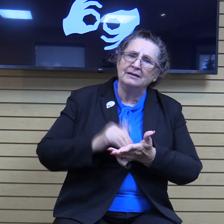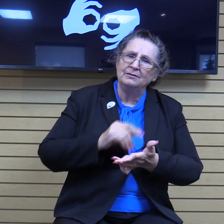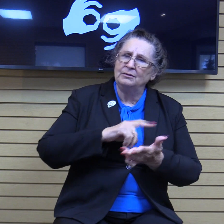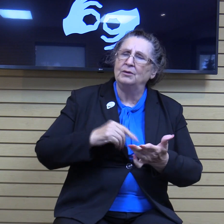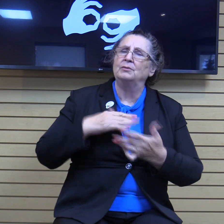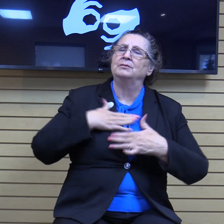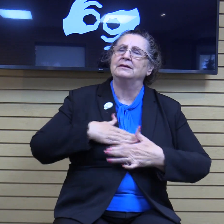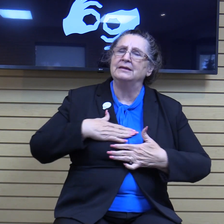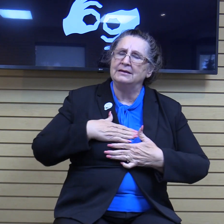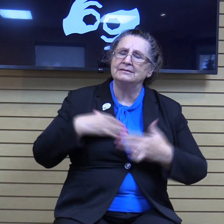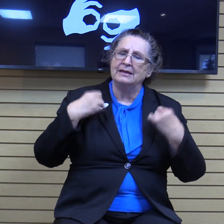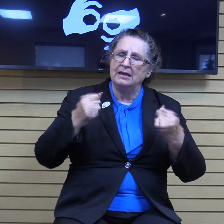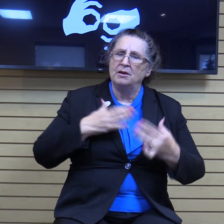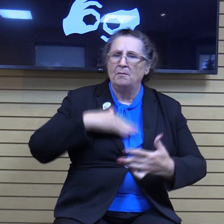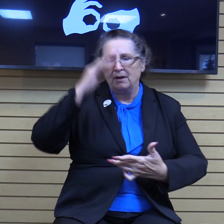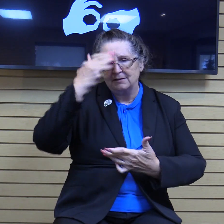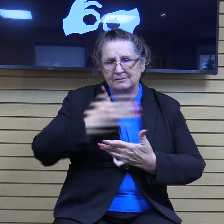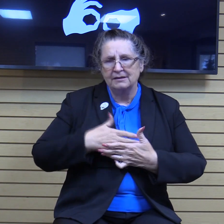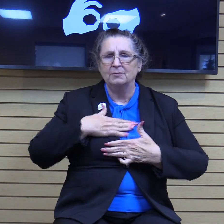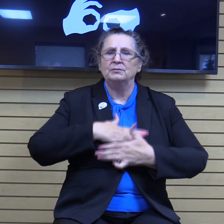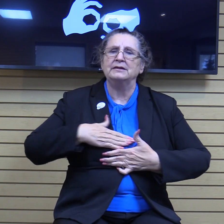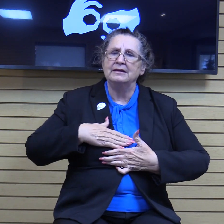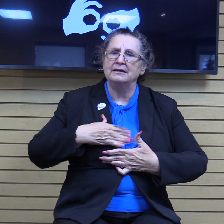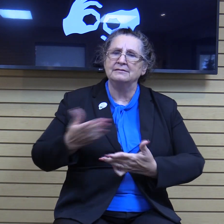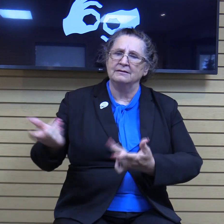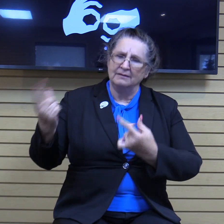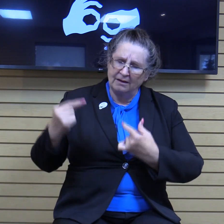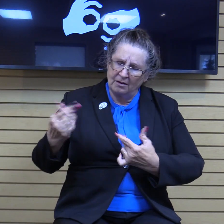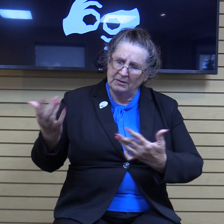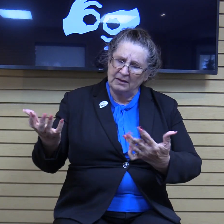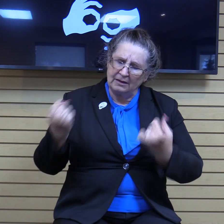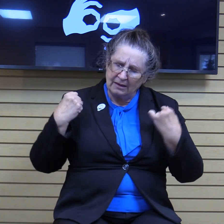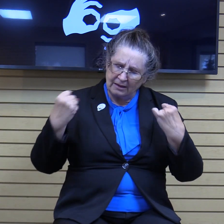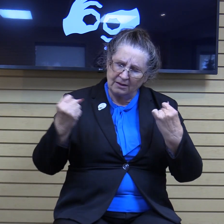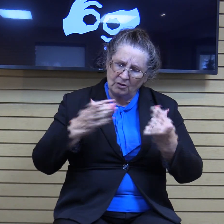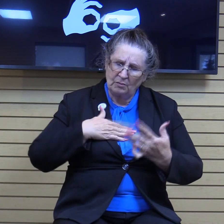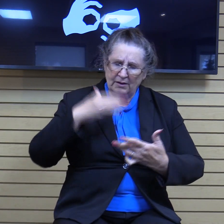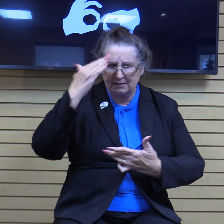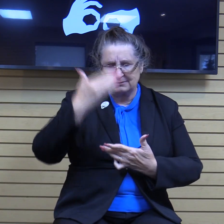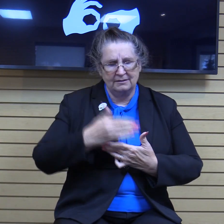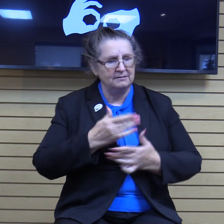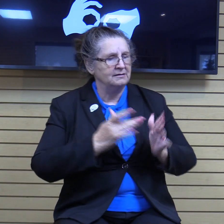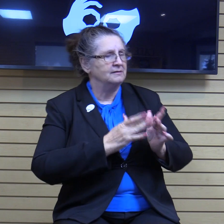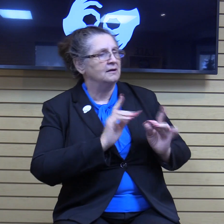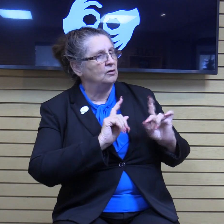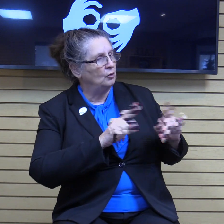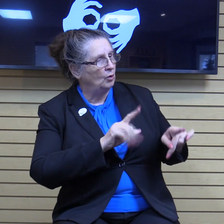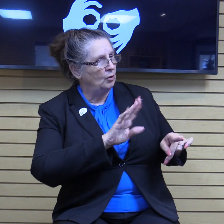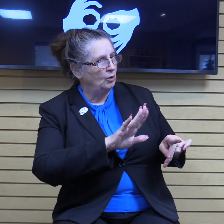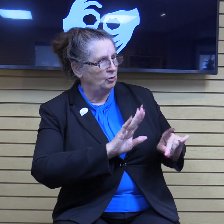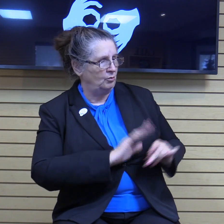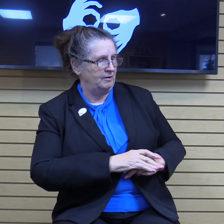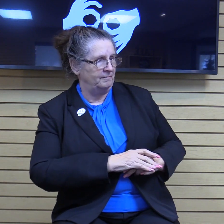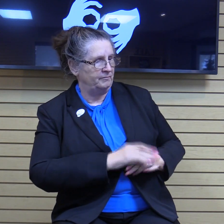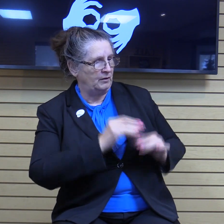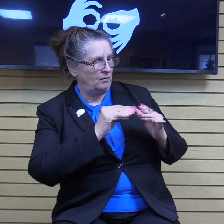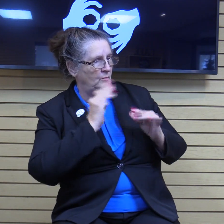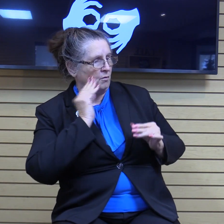please heal him. Please, come. Jesus said to him, Go your way. Your son